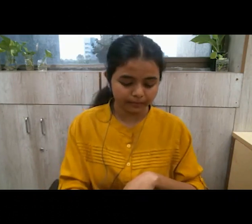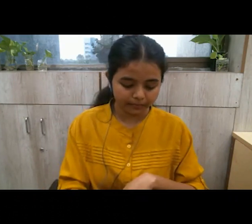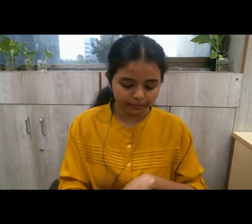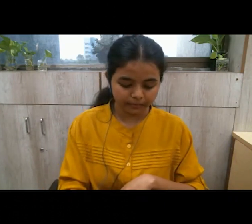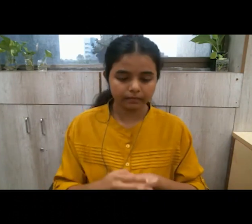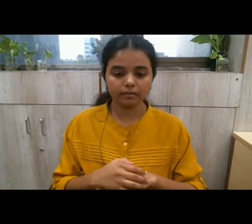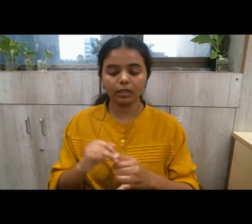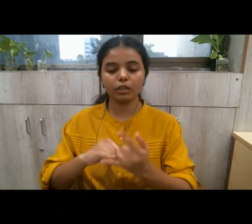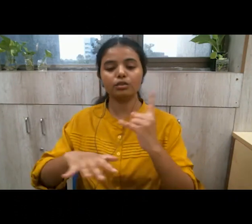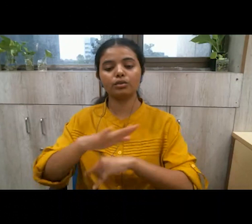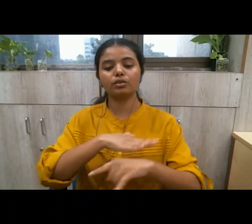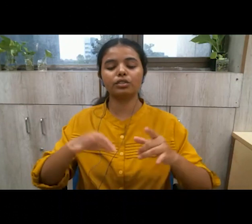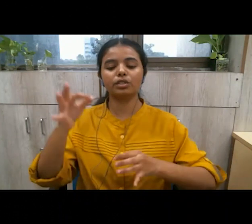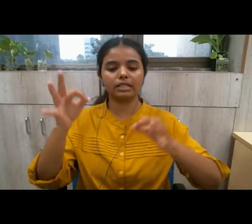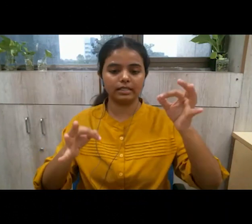and social justice